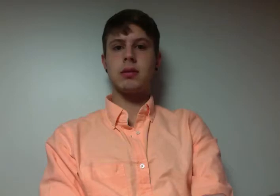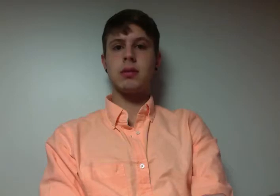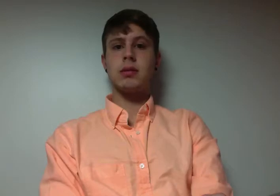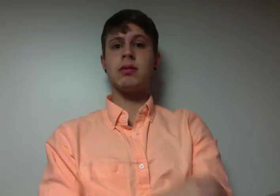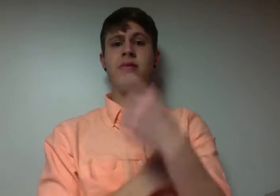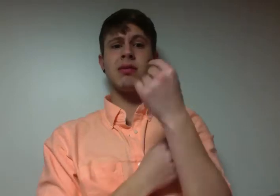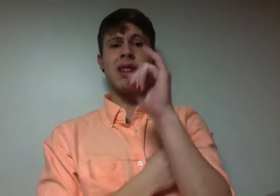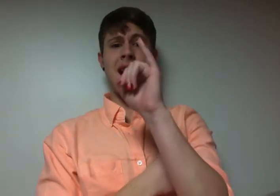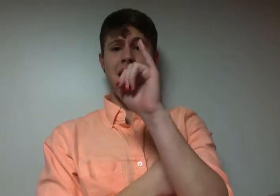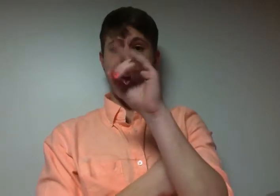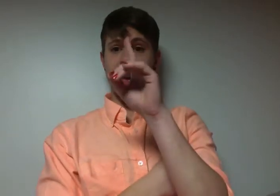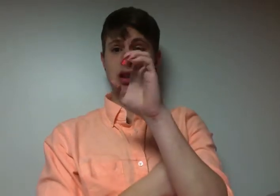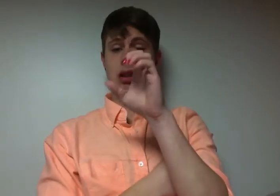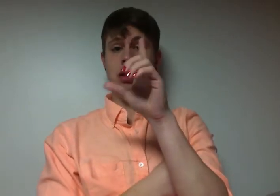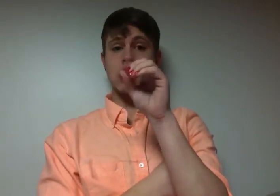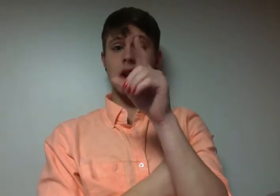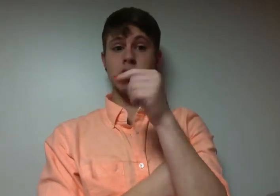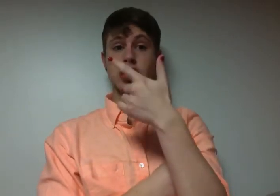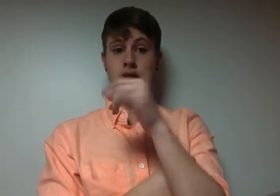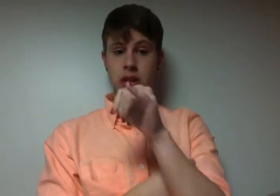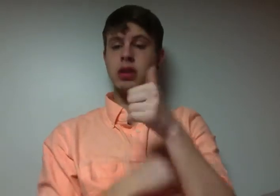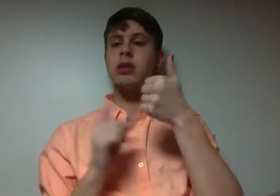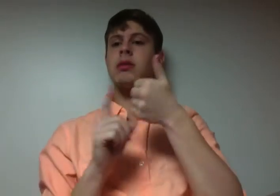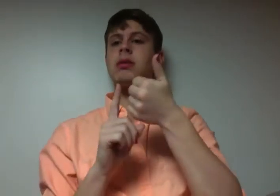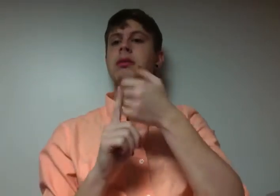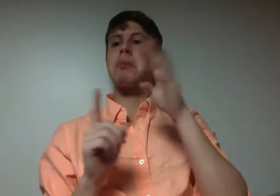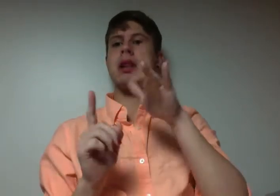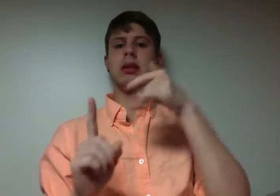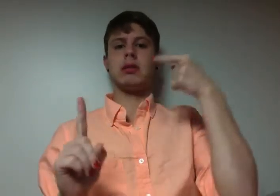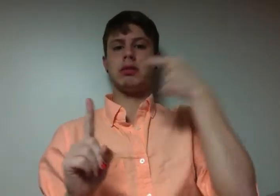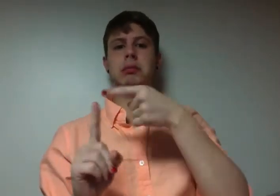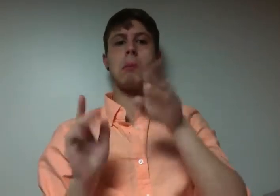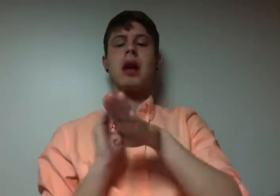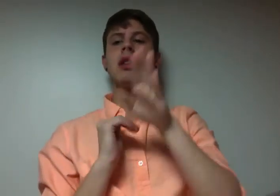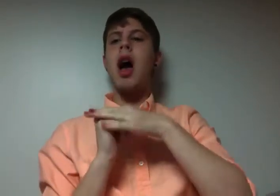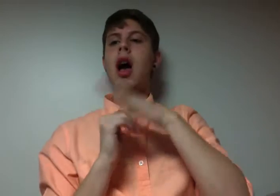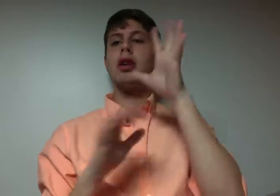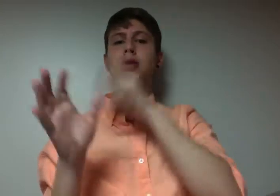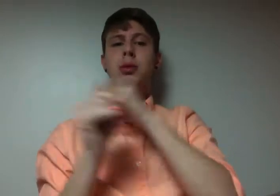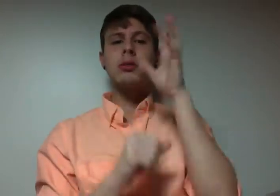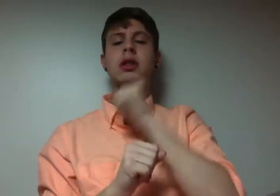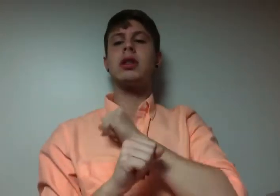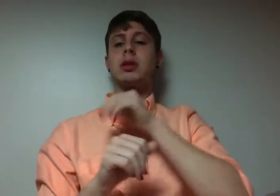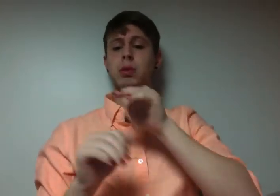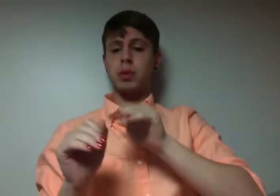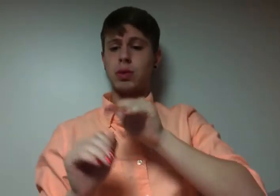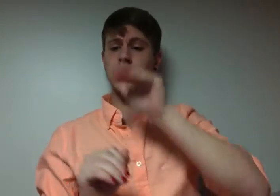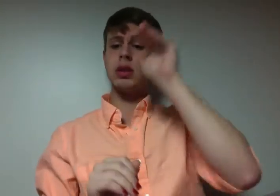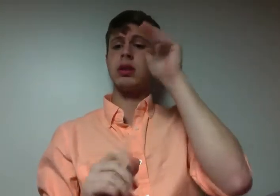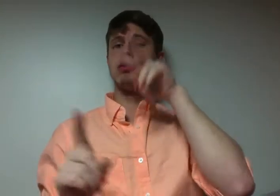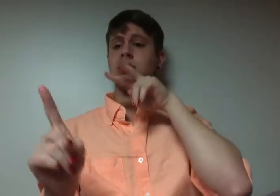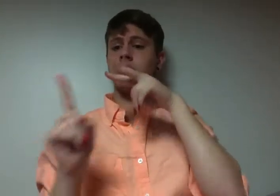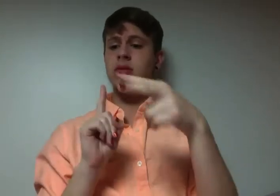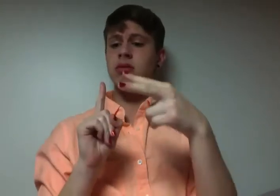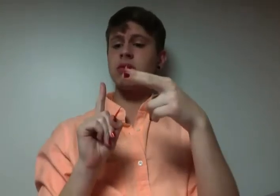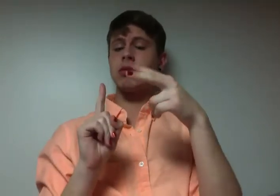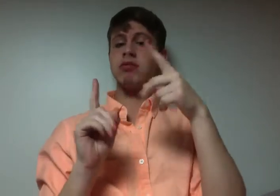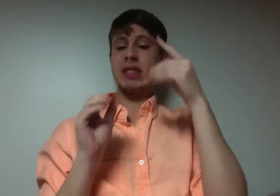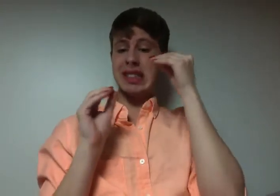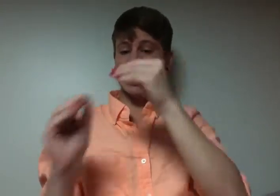Y'all got a punk in the nose I'm sonny, yeah, you my son Riding a whip, five on the hip Live with the boss, got nine for